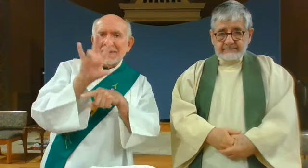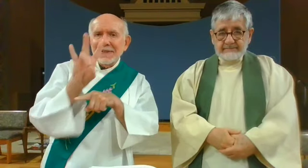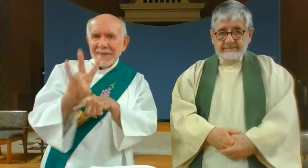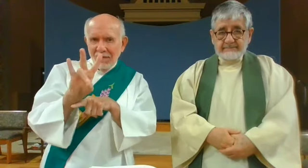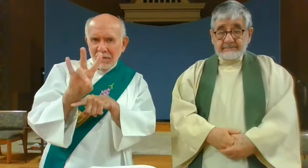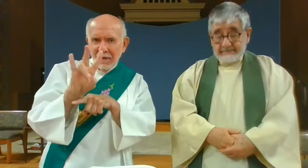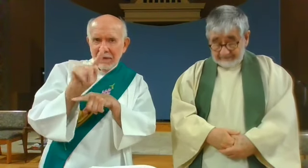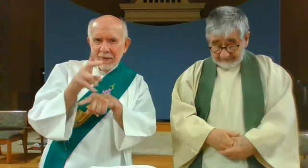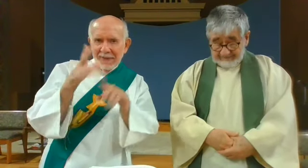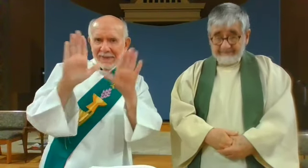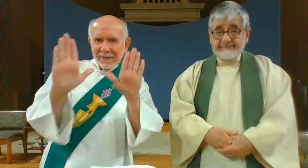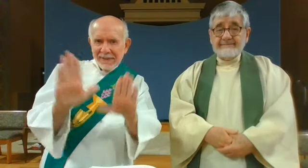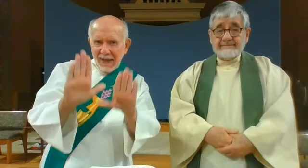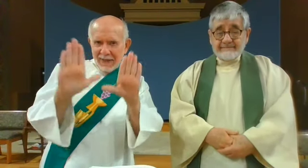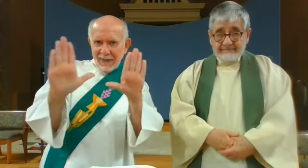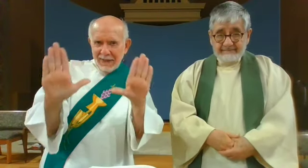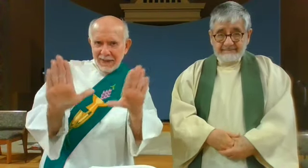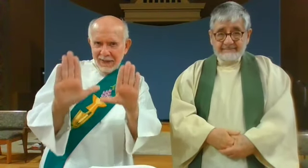Sunday of ordinary time